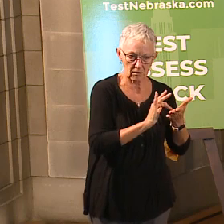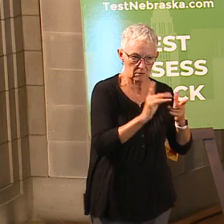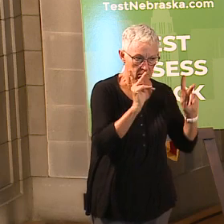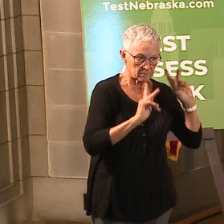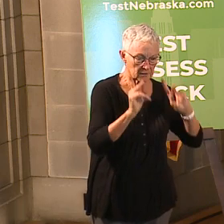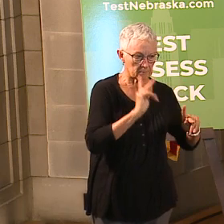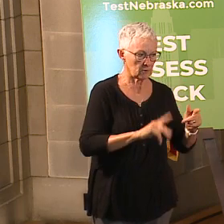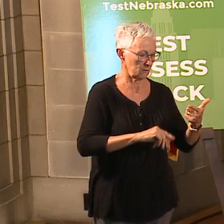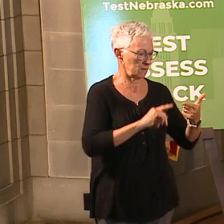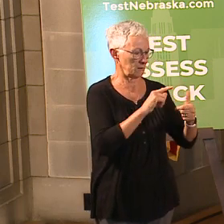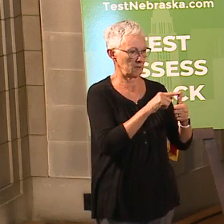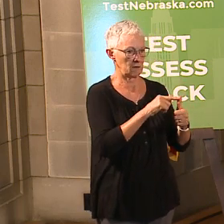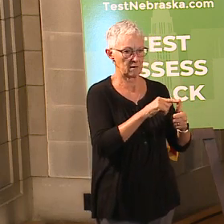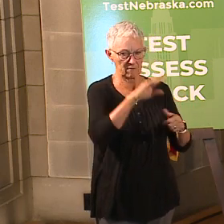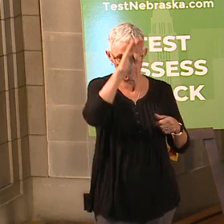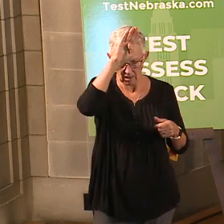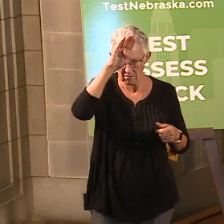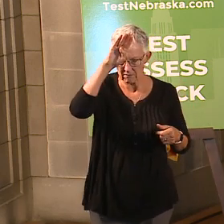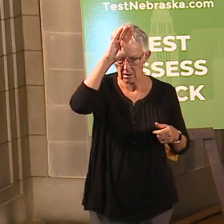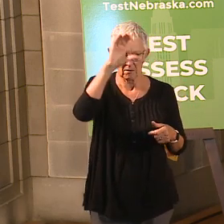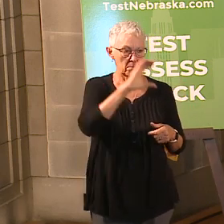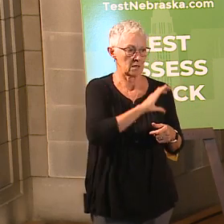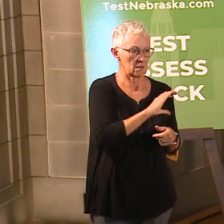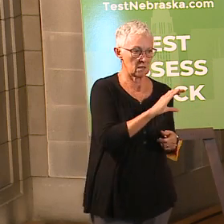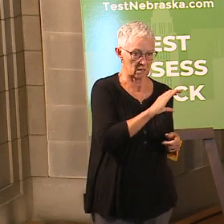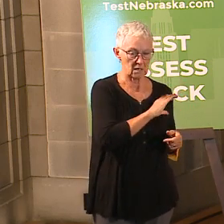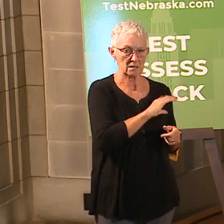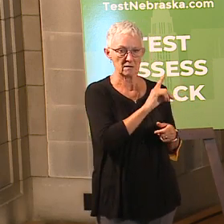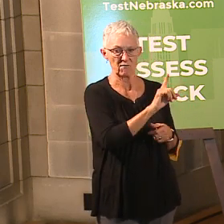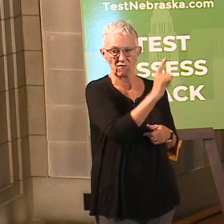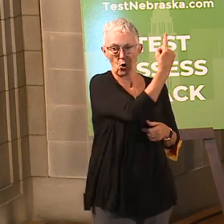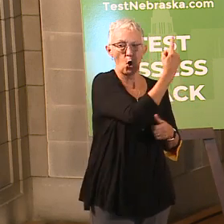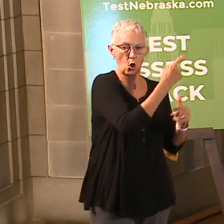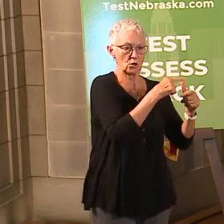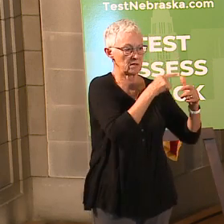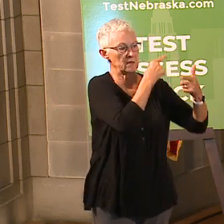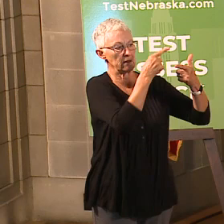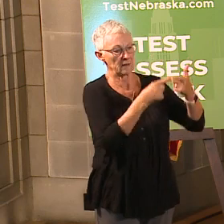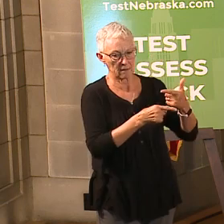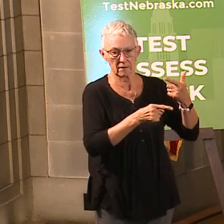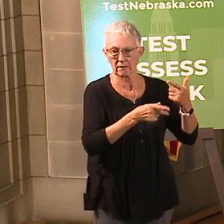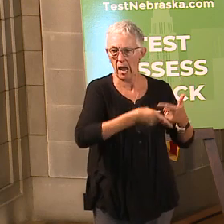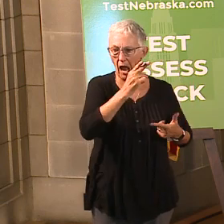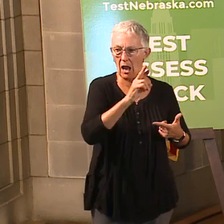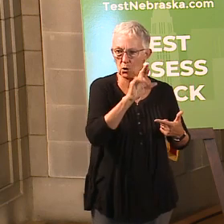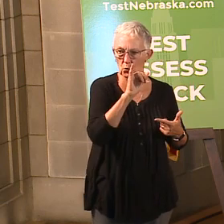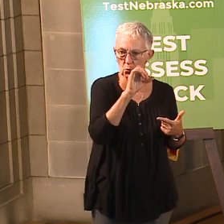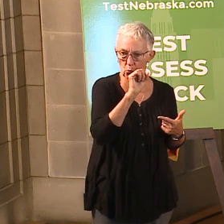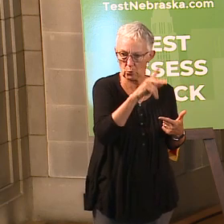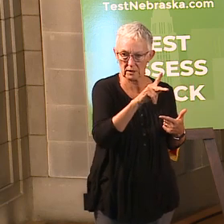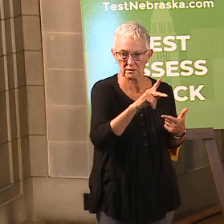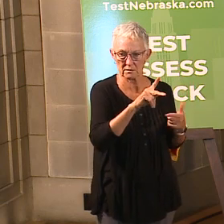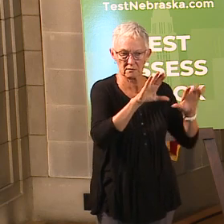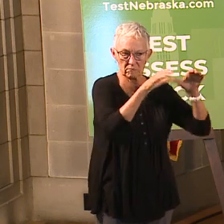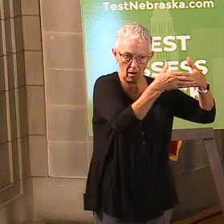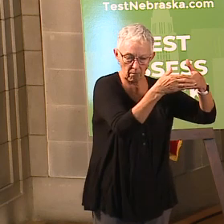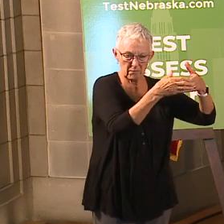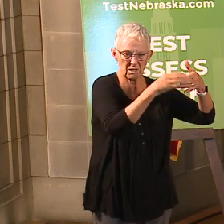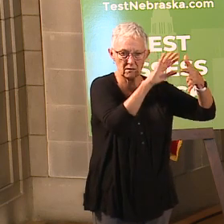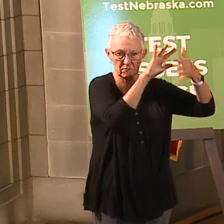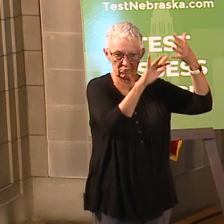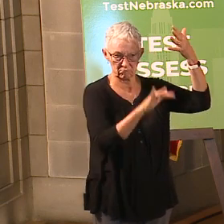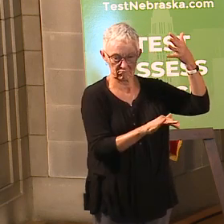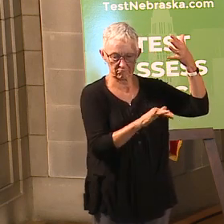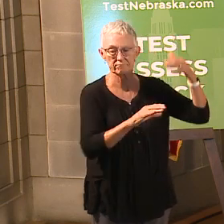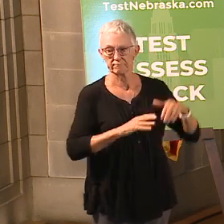So there will be a process to that but we certainly encourage people to get the vaccination. Andrew Zaghi asks, corrections